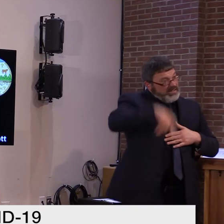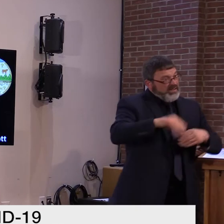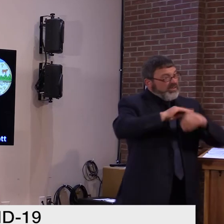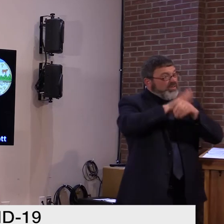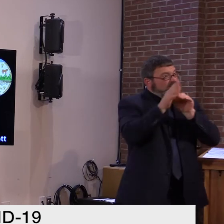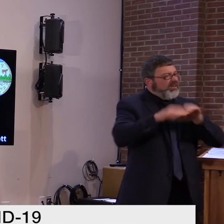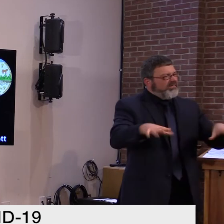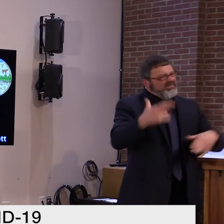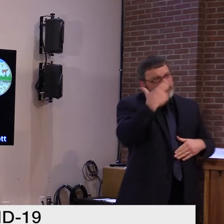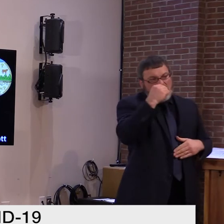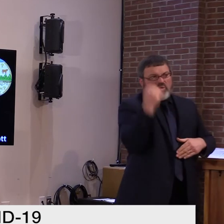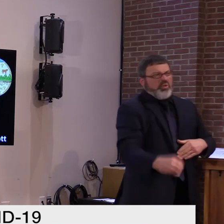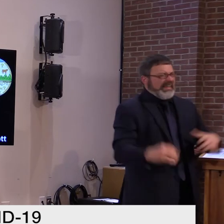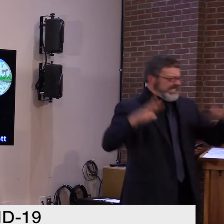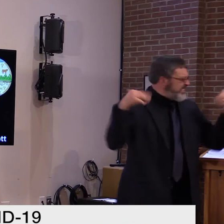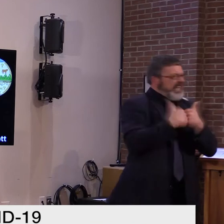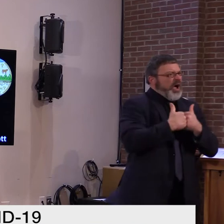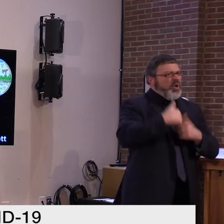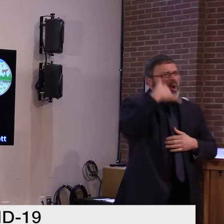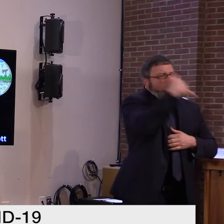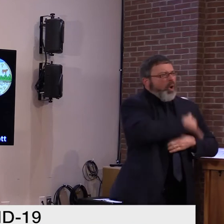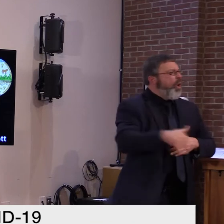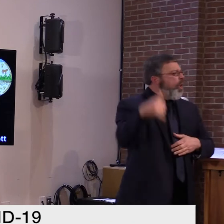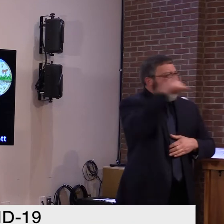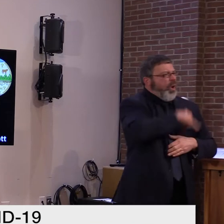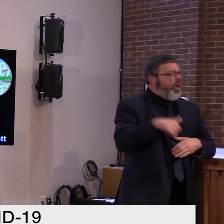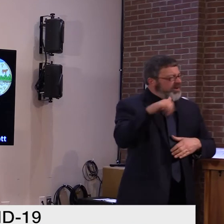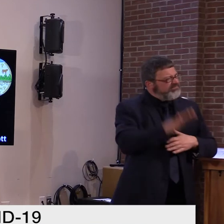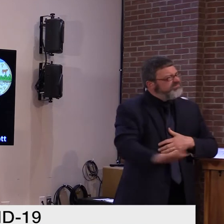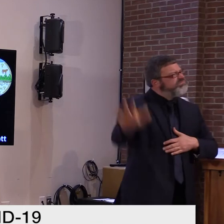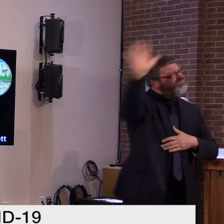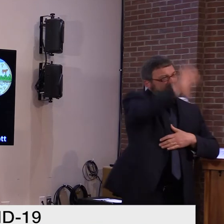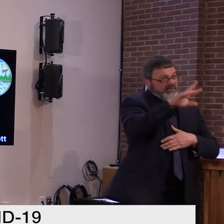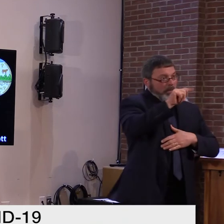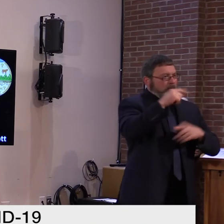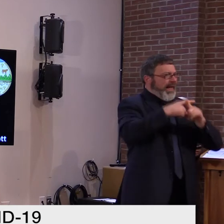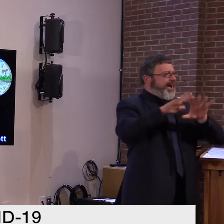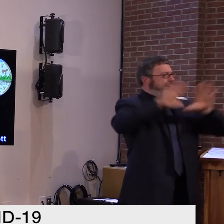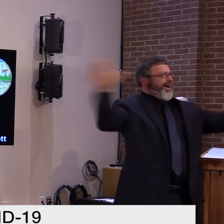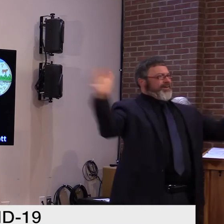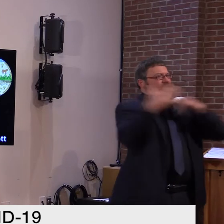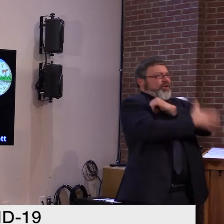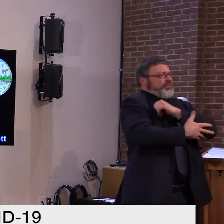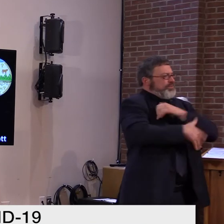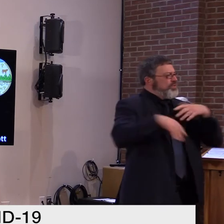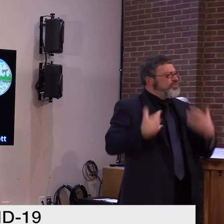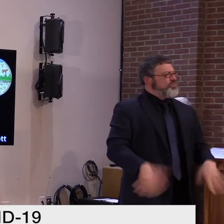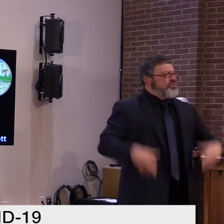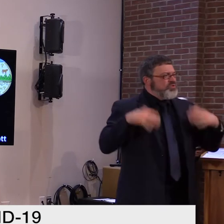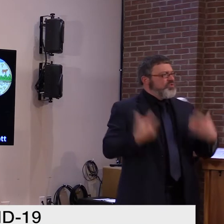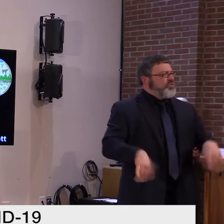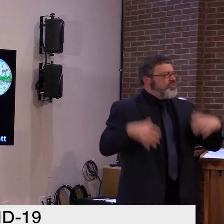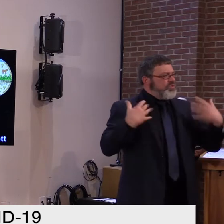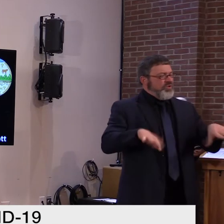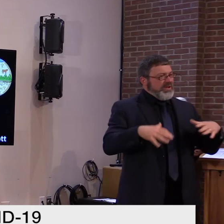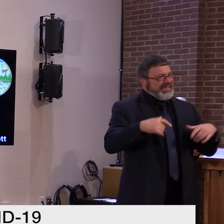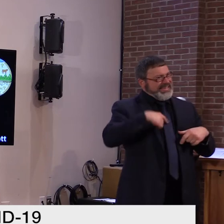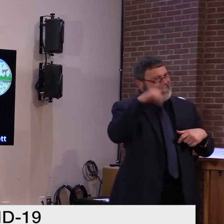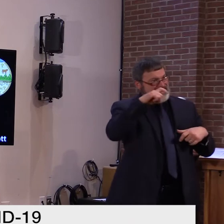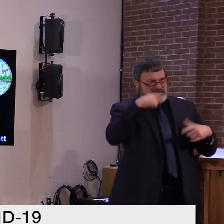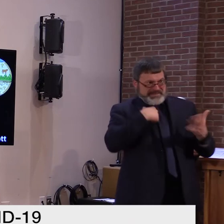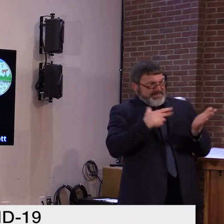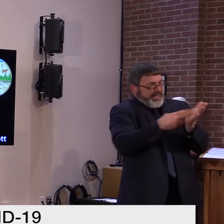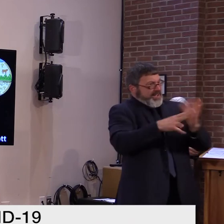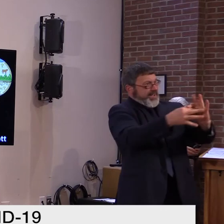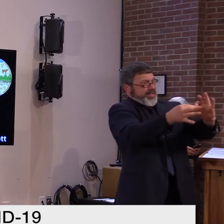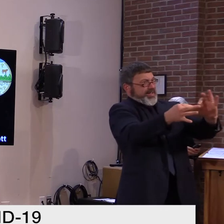want to get back to where we were, but we need your help. Accepting our situation and following the guidance the Governor and